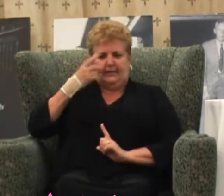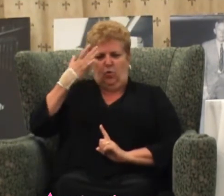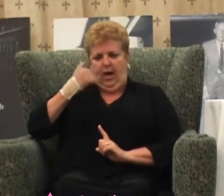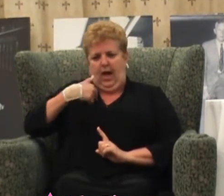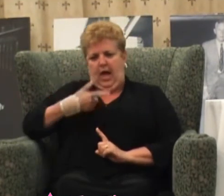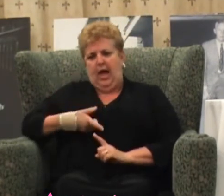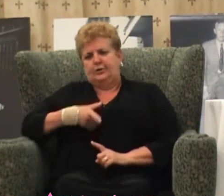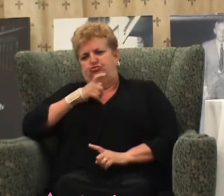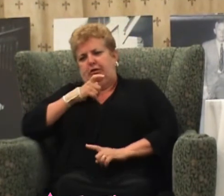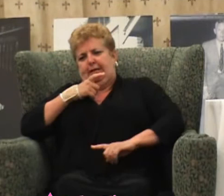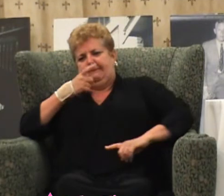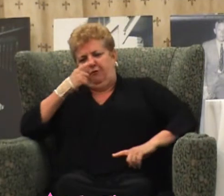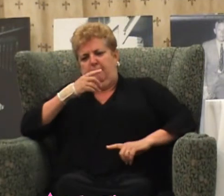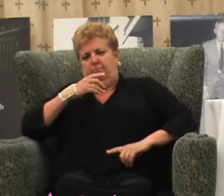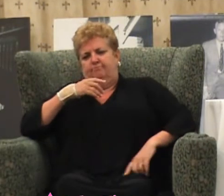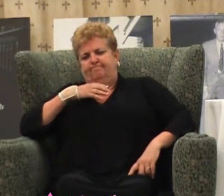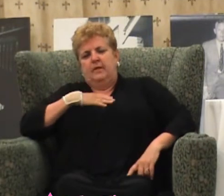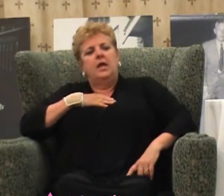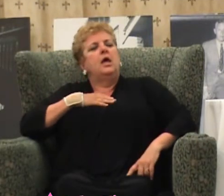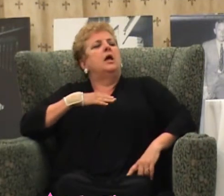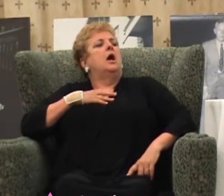He said, yeah. Okay, let's hear that. And, uh,